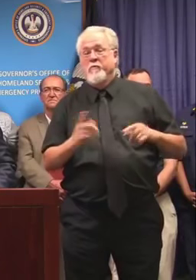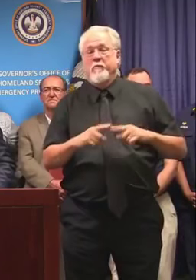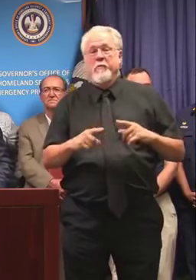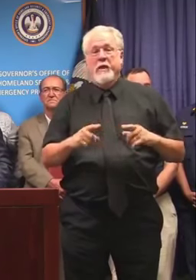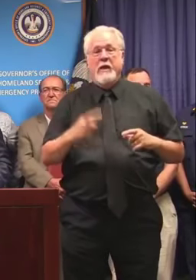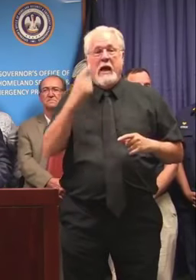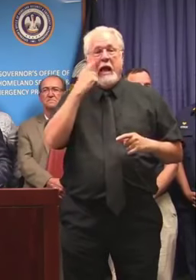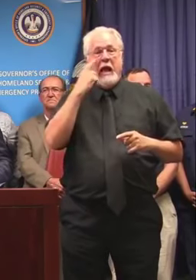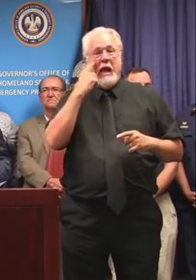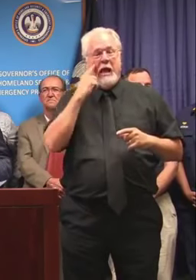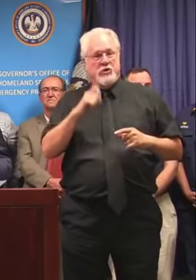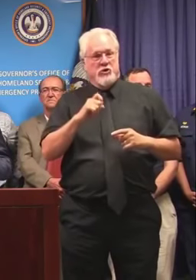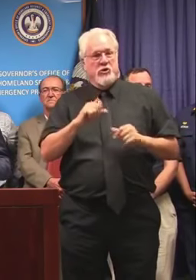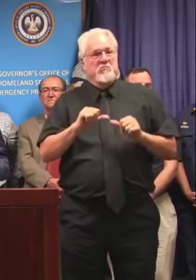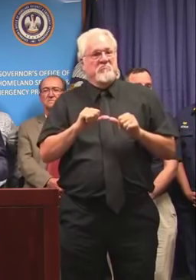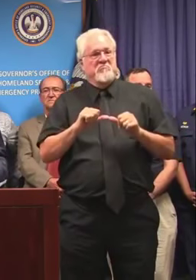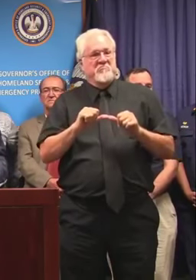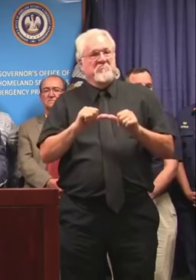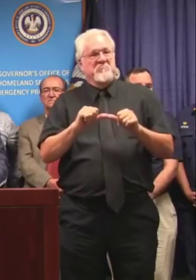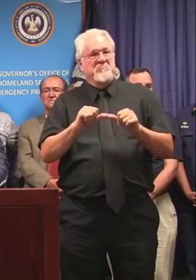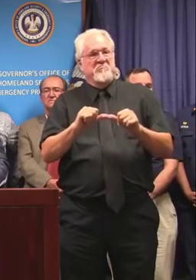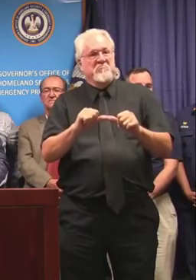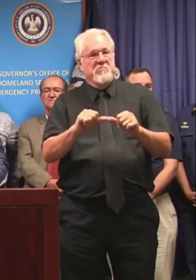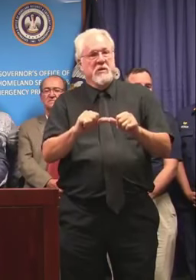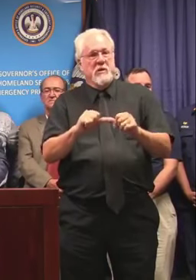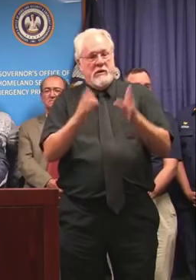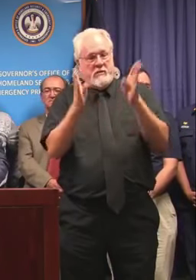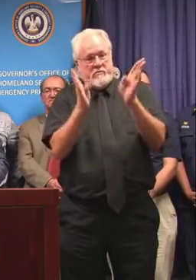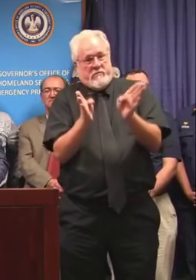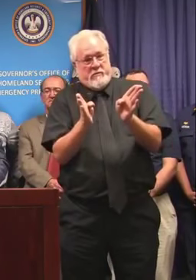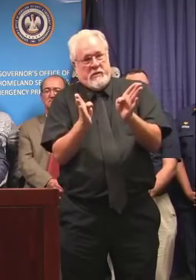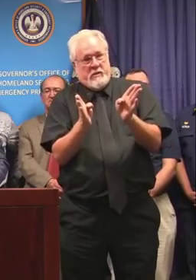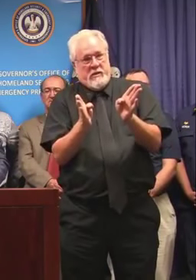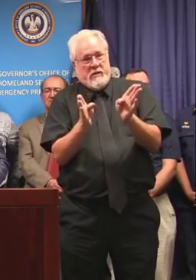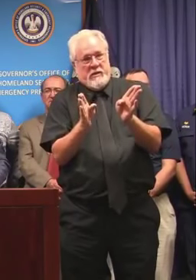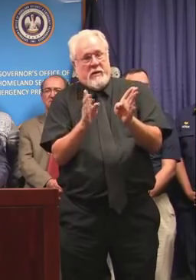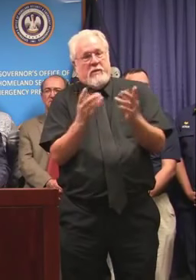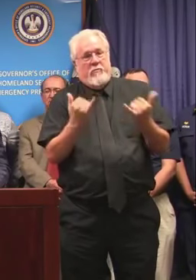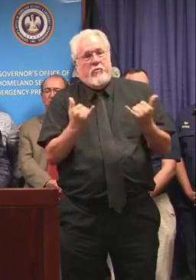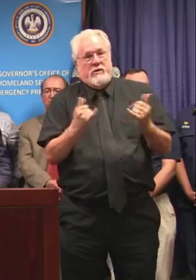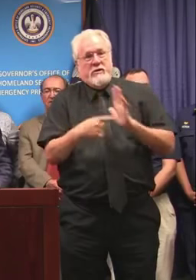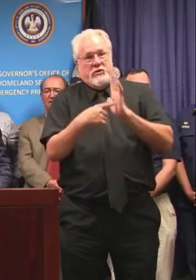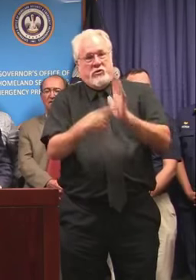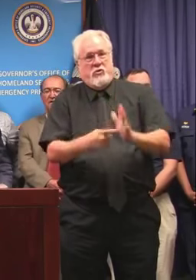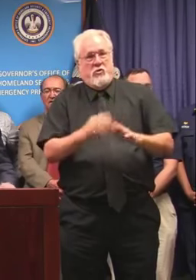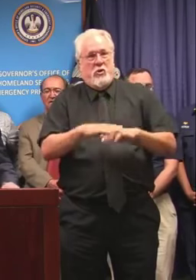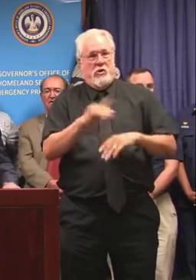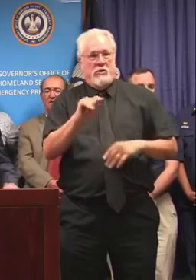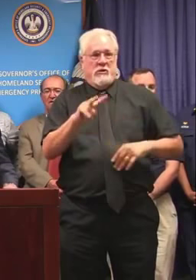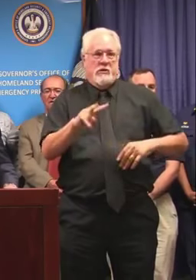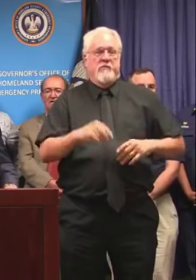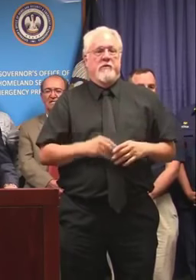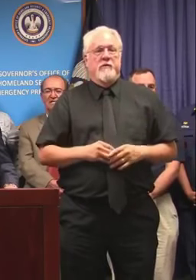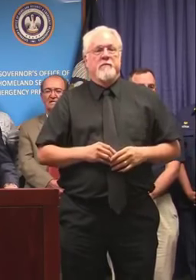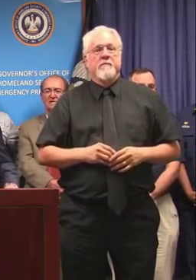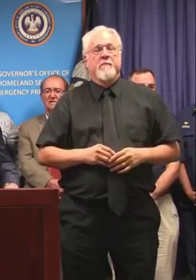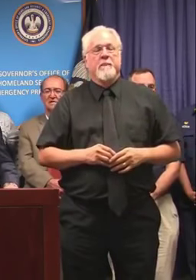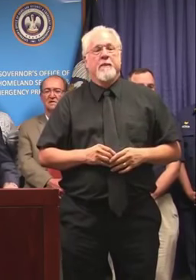the eye of the storm should remain in the cone as it is presently depicted on the forecast.